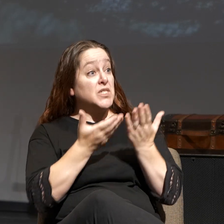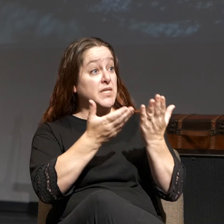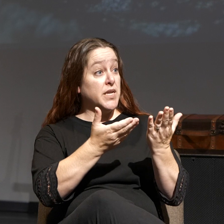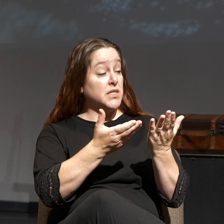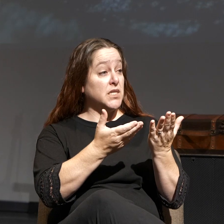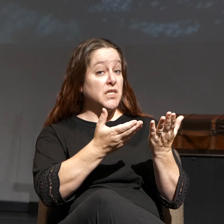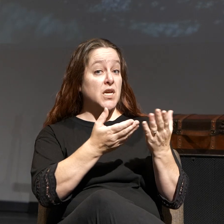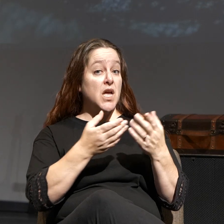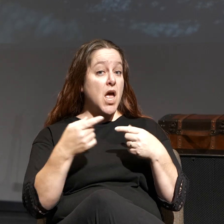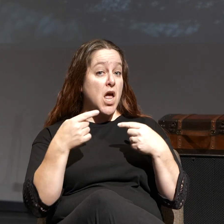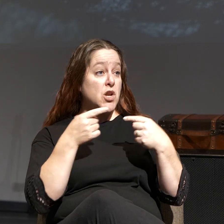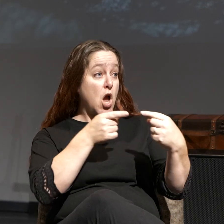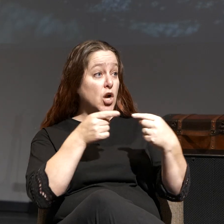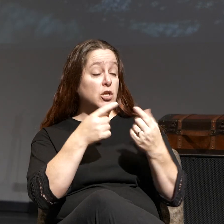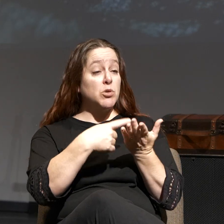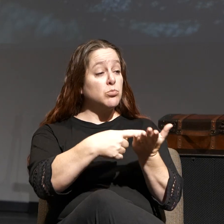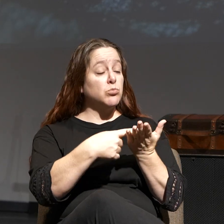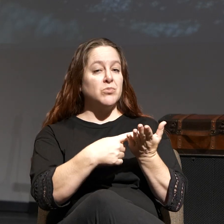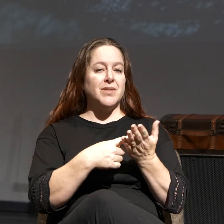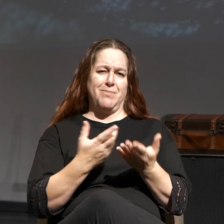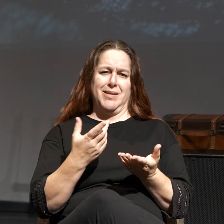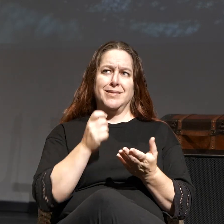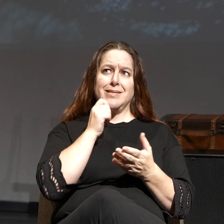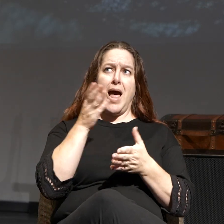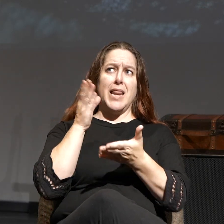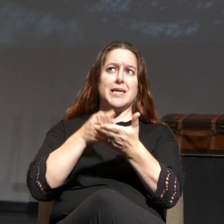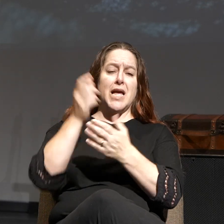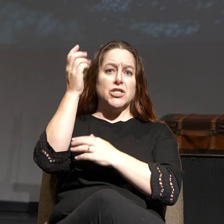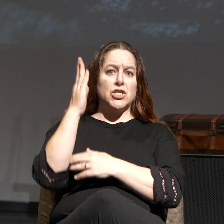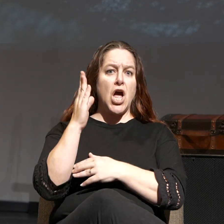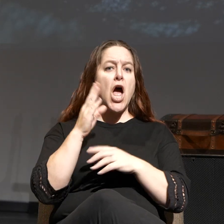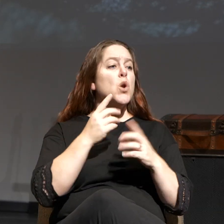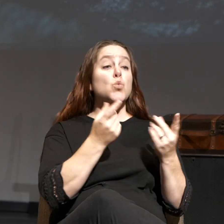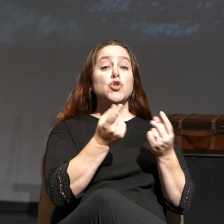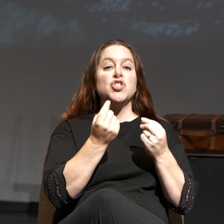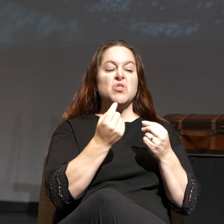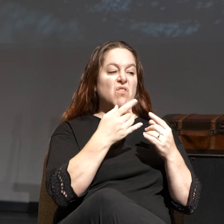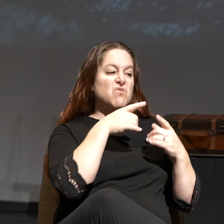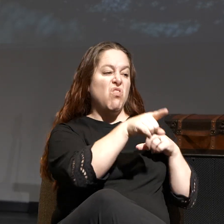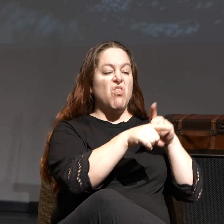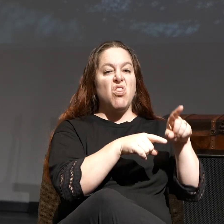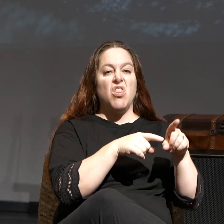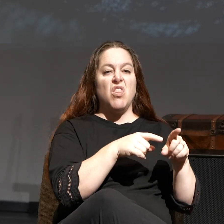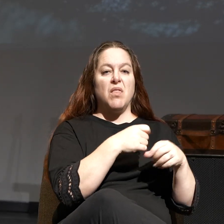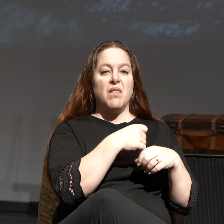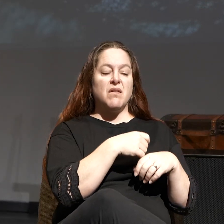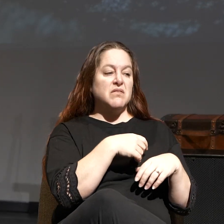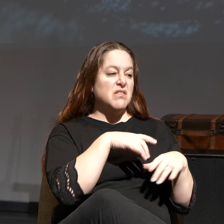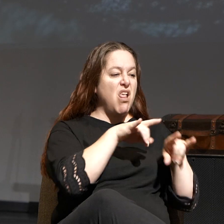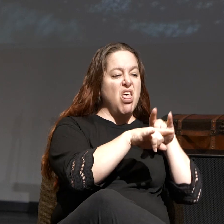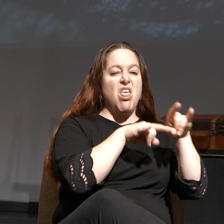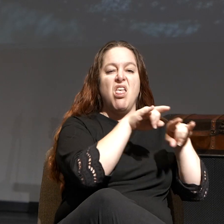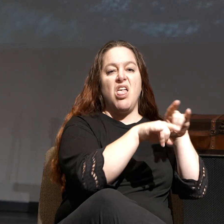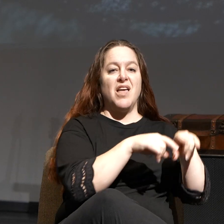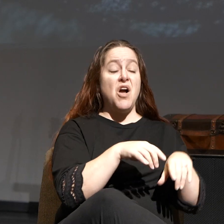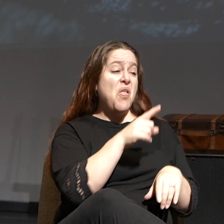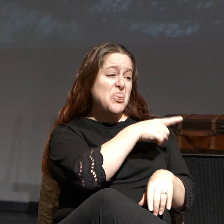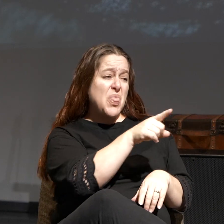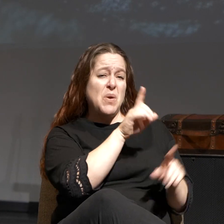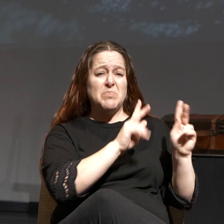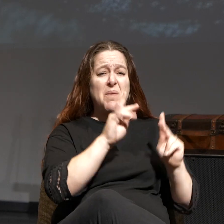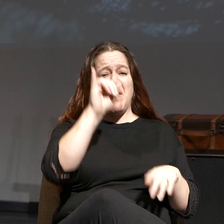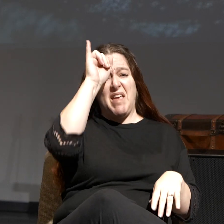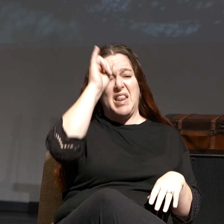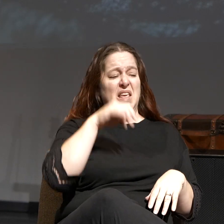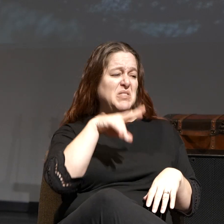don't have an argument really against God, you just make fun of people. You scoff at them. Oh, those people are idiots. Oh, they're